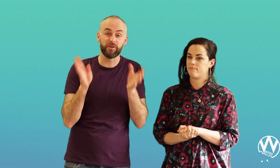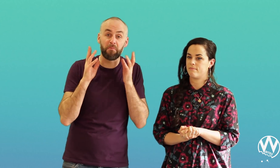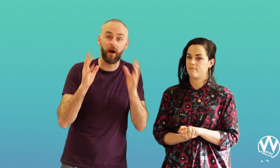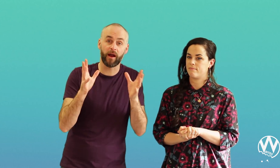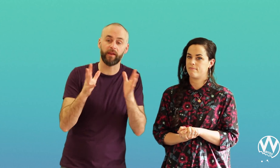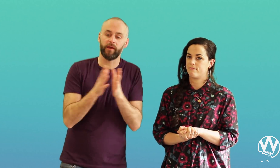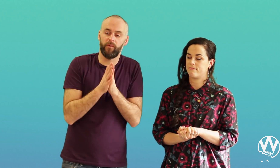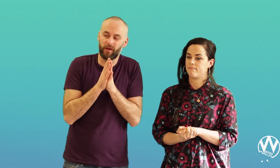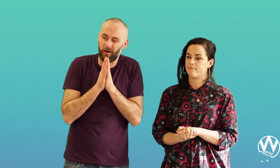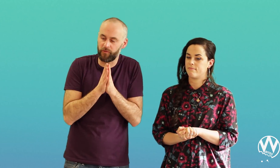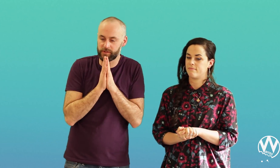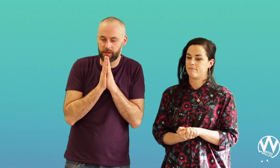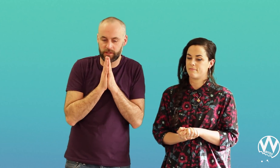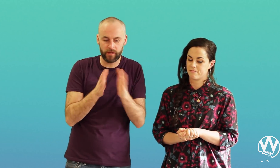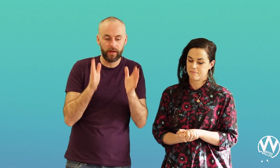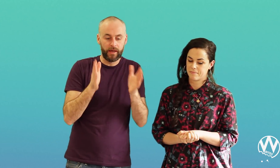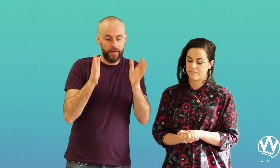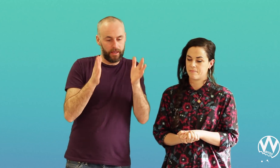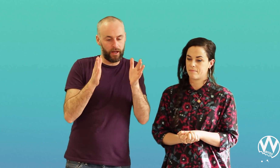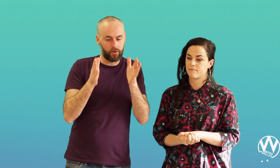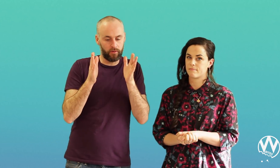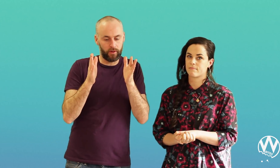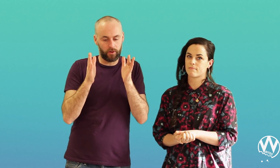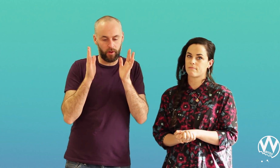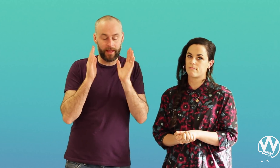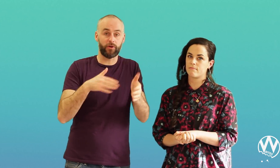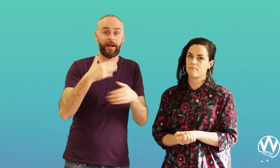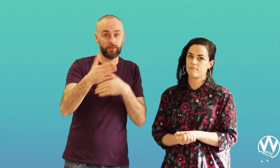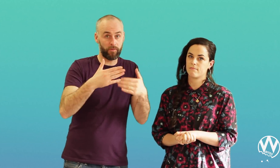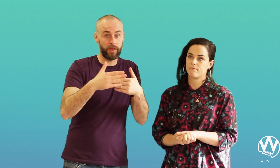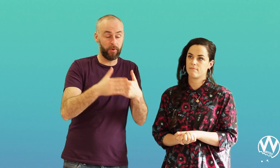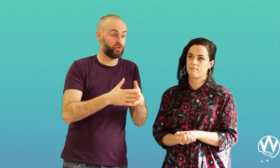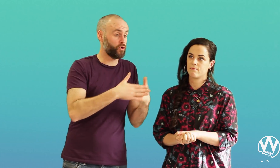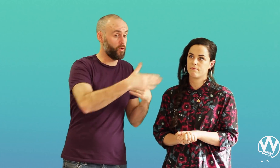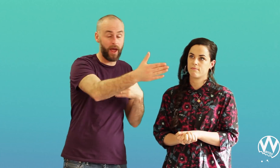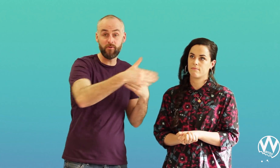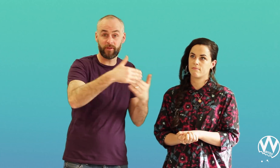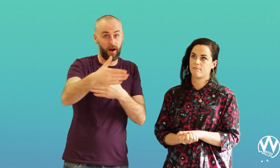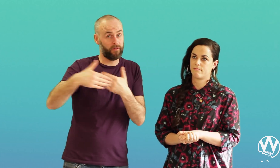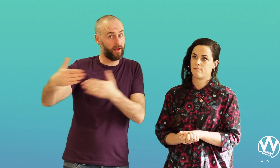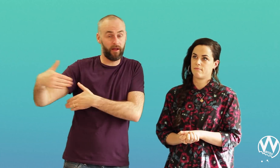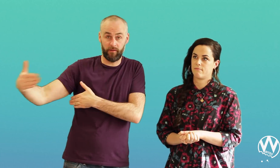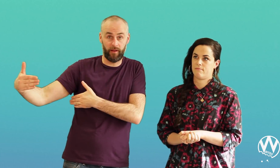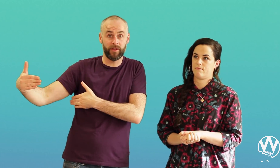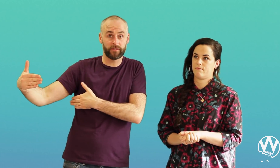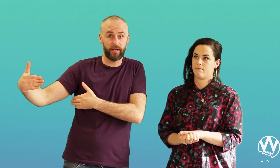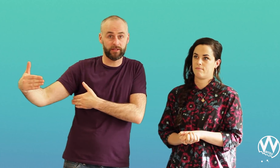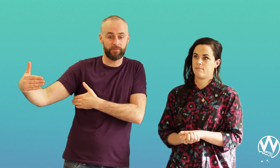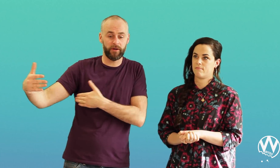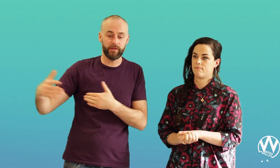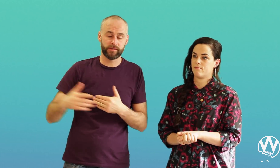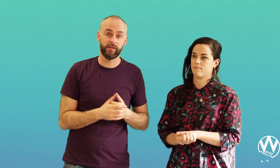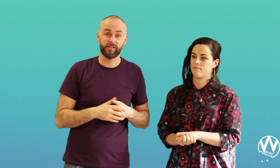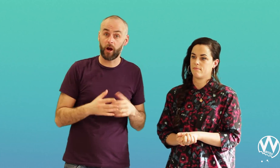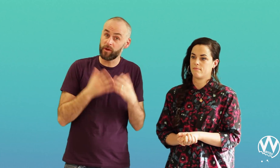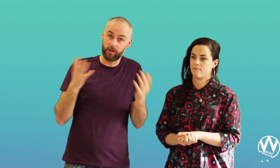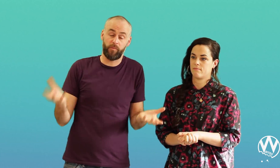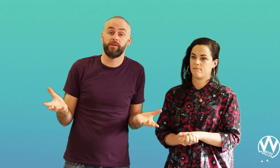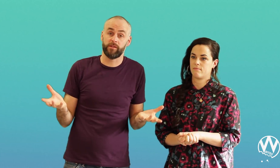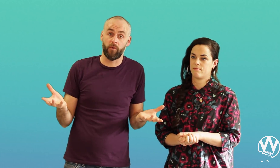remarketing. And we're like, oh, if we start doing, you know, interacting with people throughout their internet experience like this, are we going to piss them